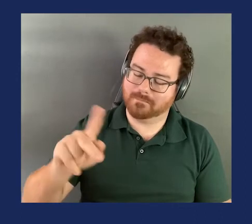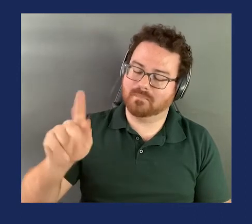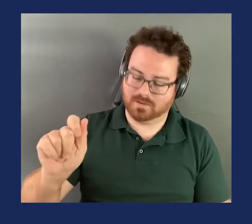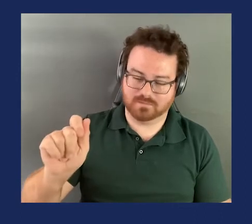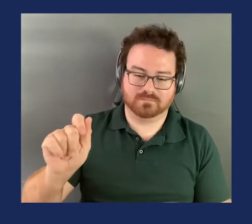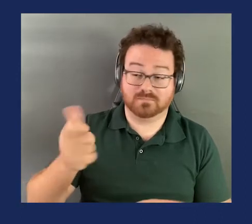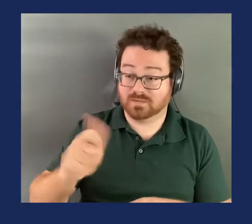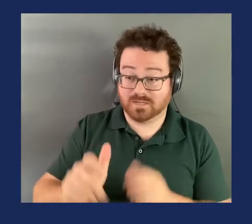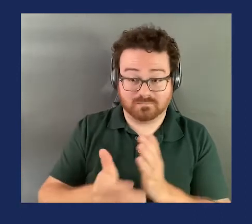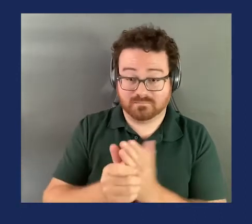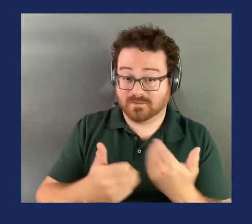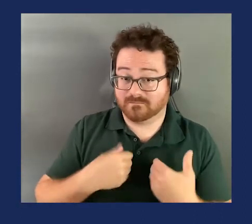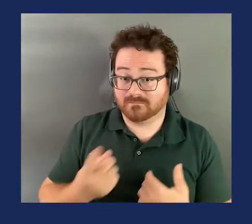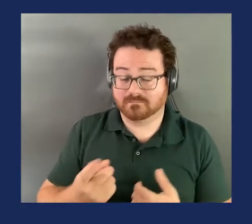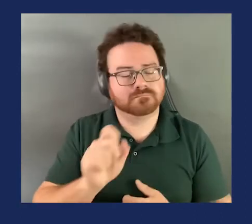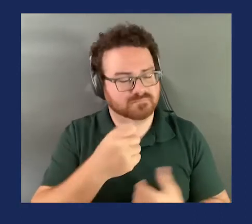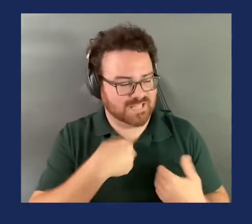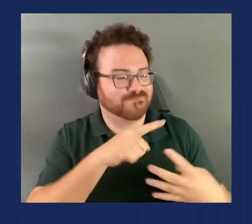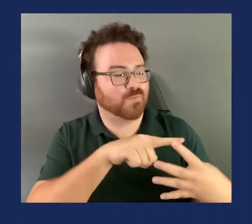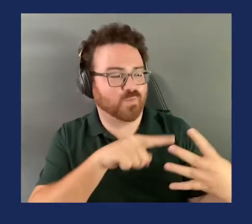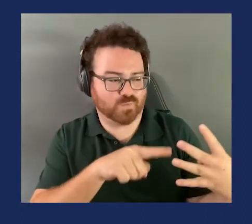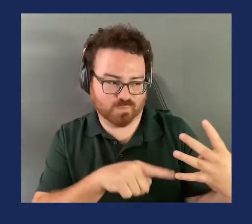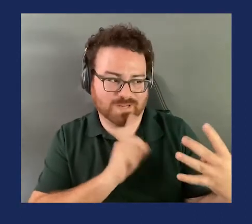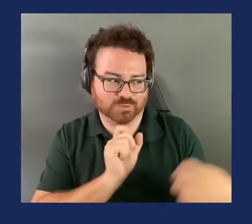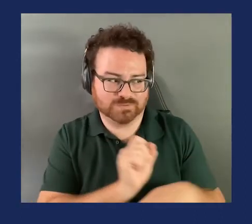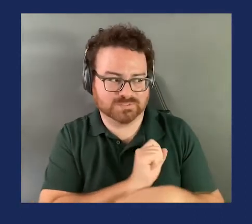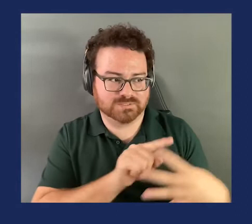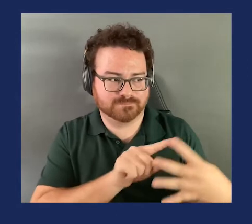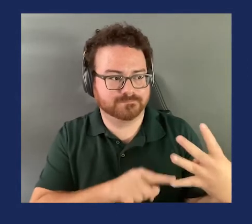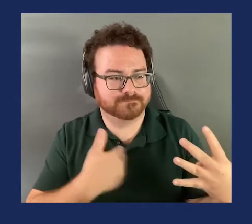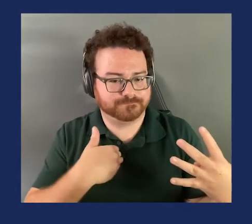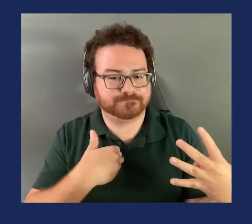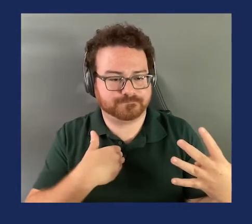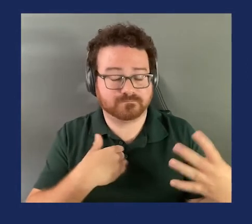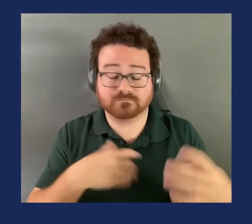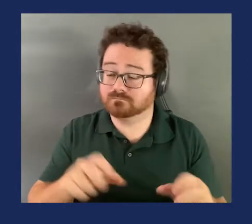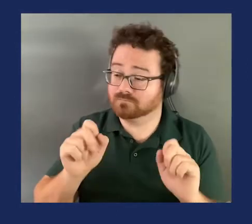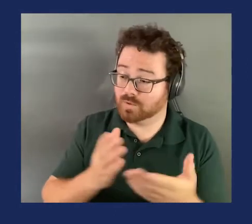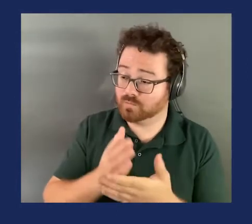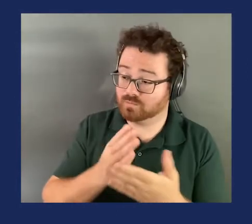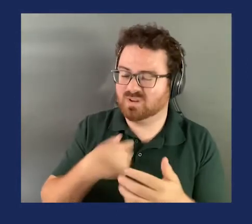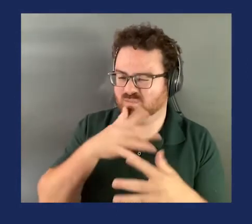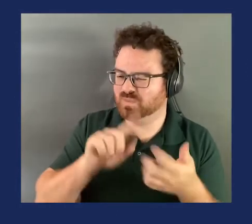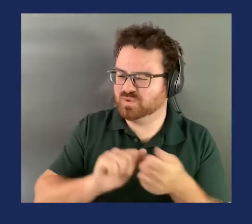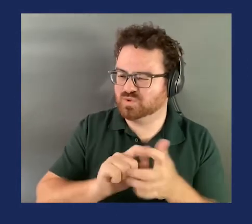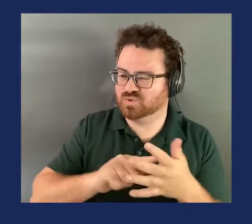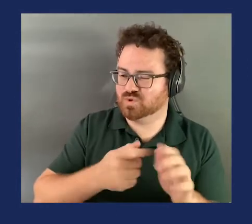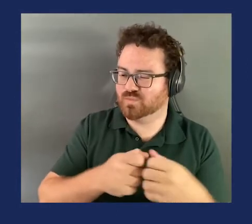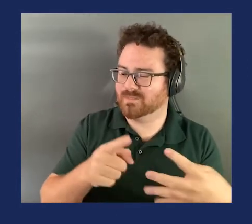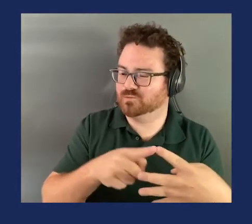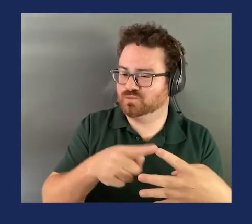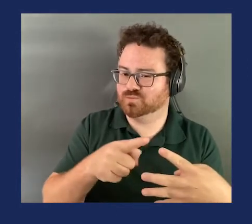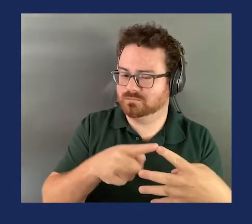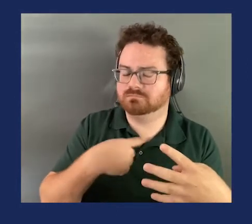I do. have four, actually. All right. Why don't we start with your first amendment? I